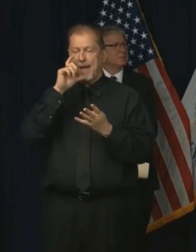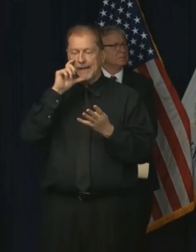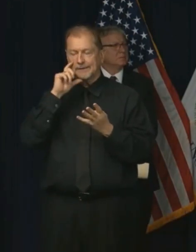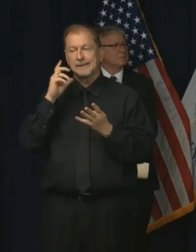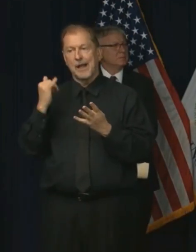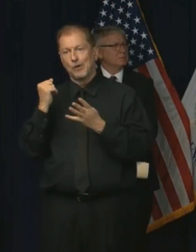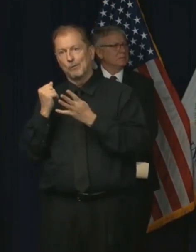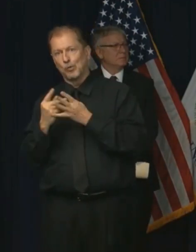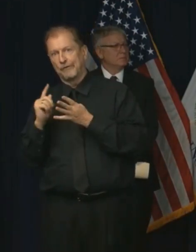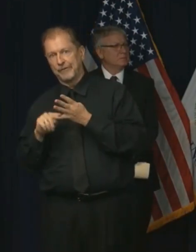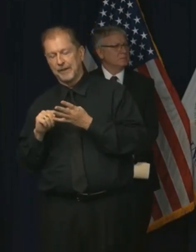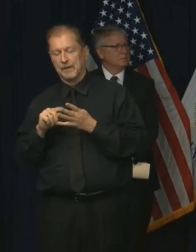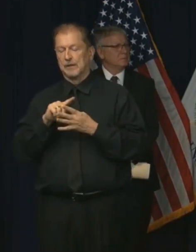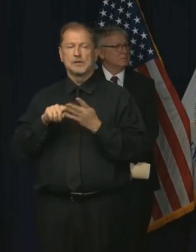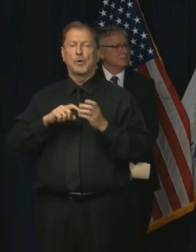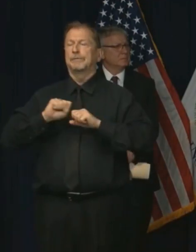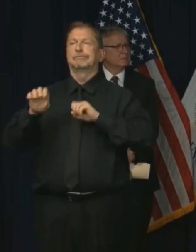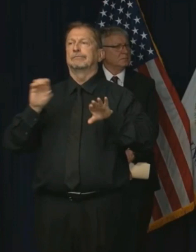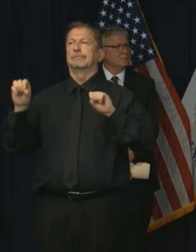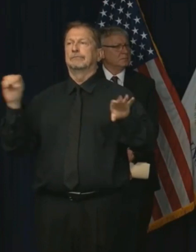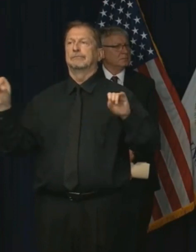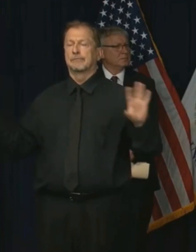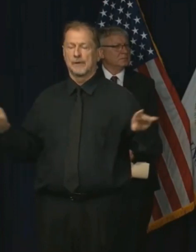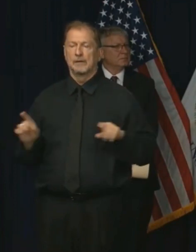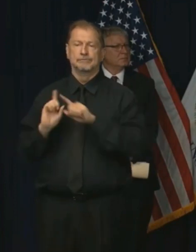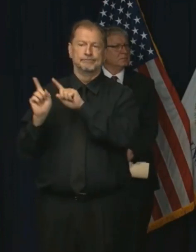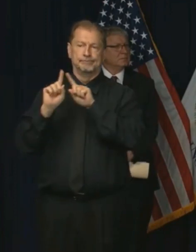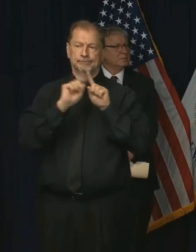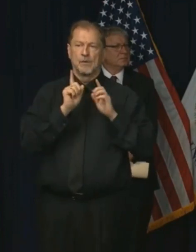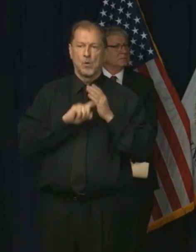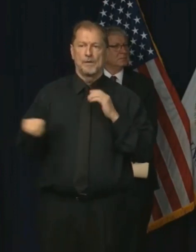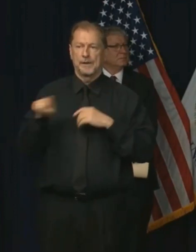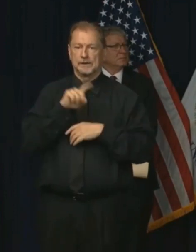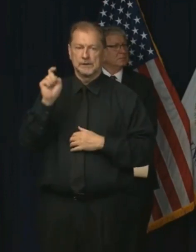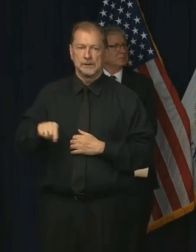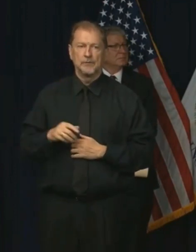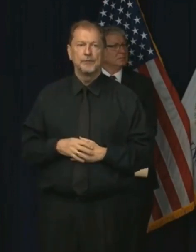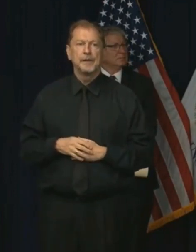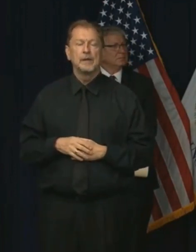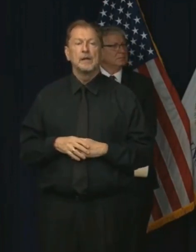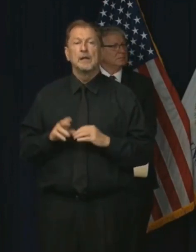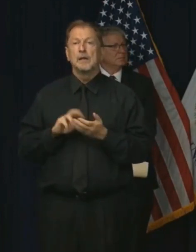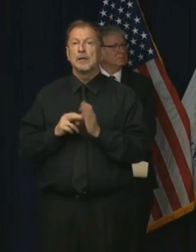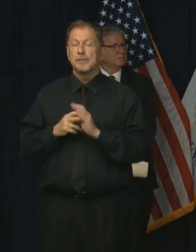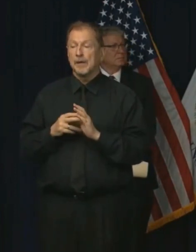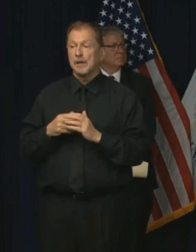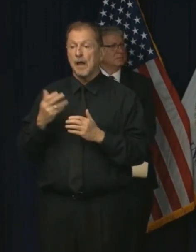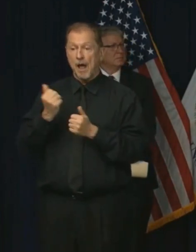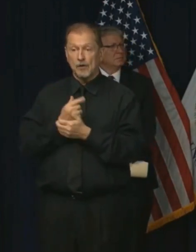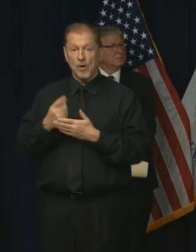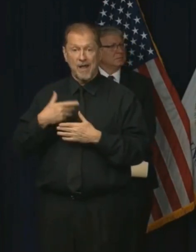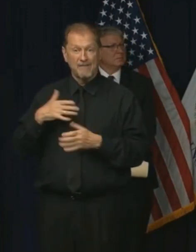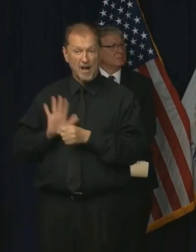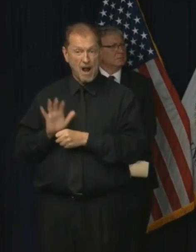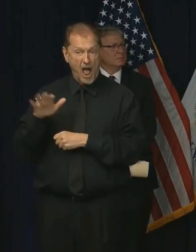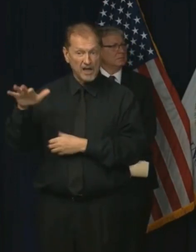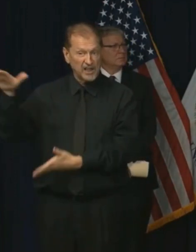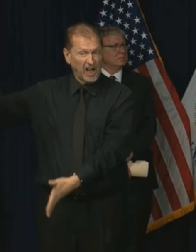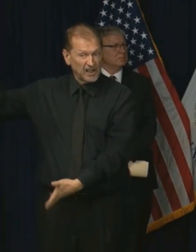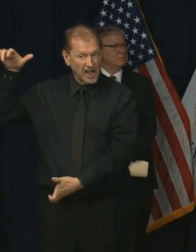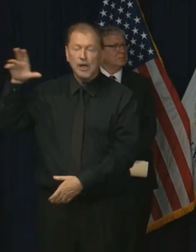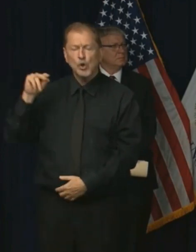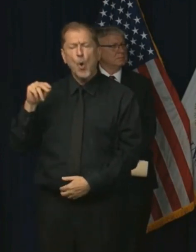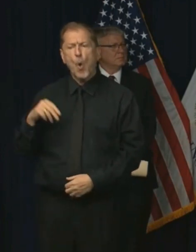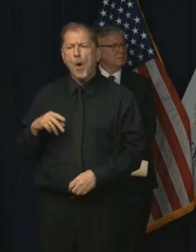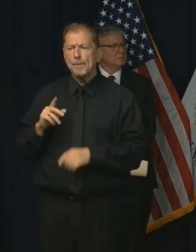use, all across the state. So it's not that everybody's got, you know, swimming in PPE, but everybody has